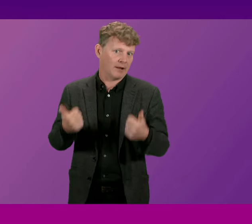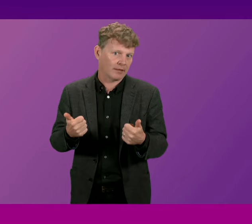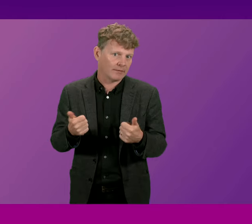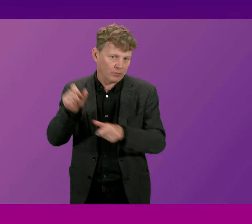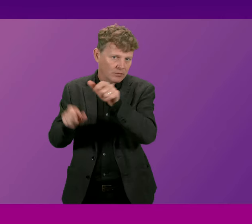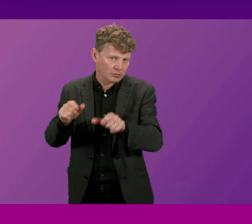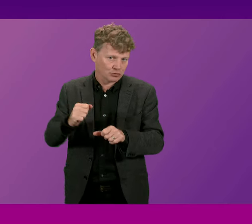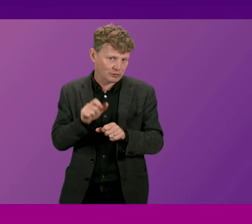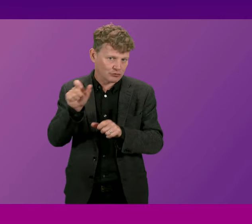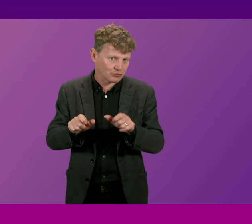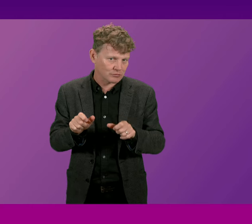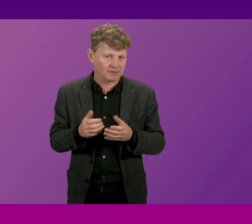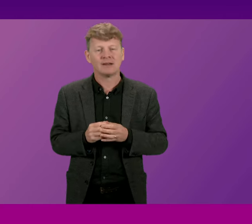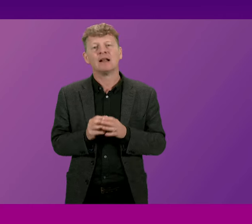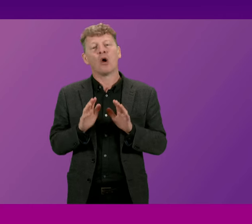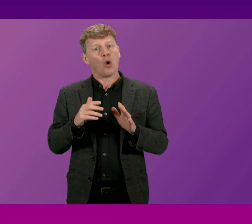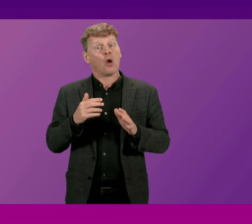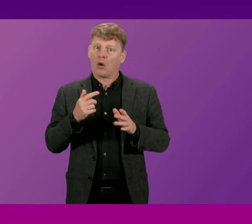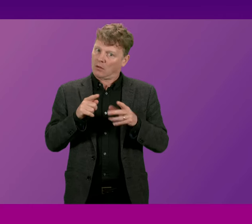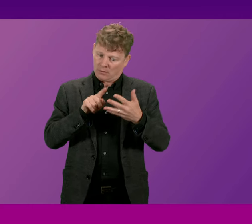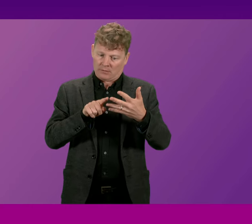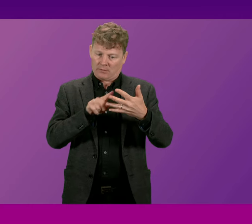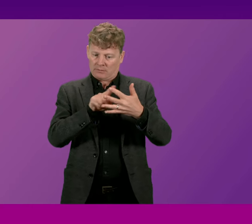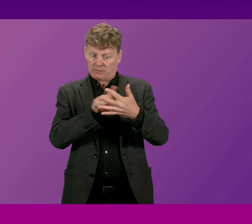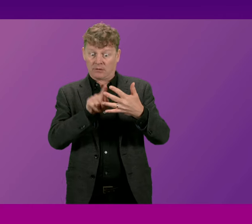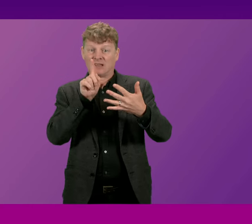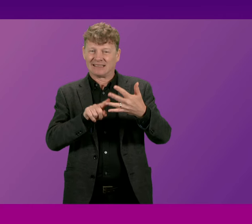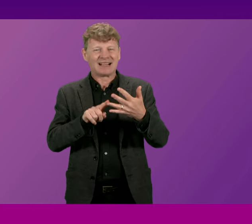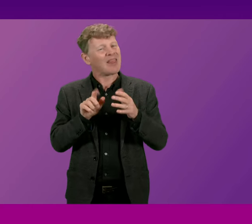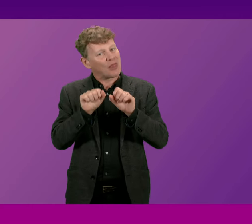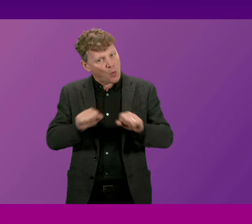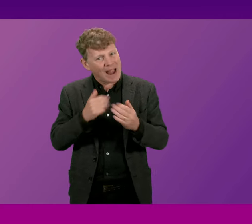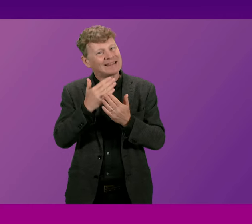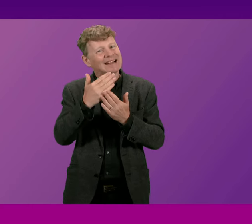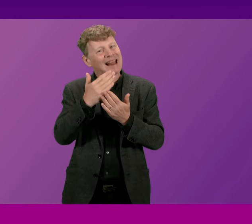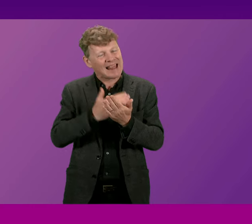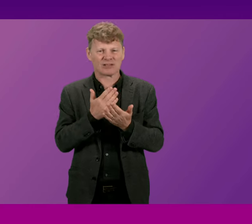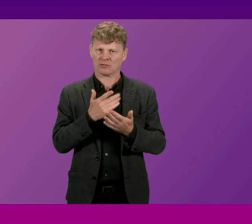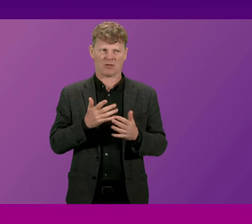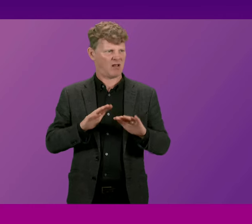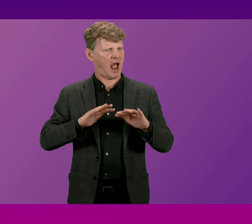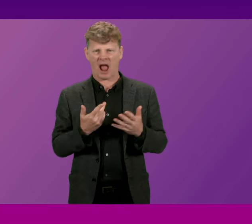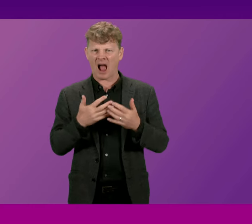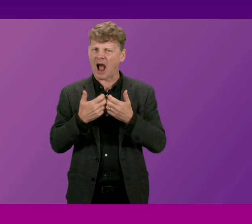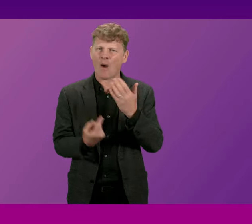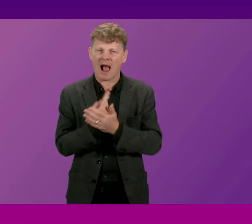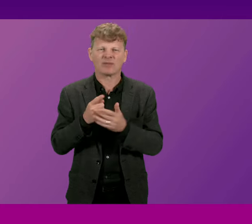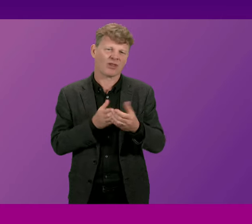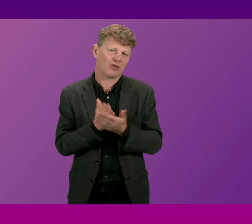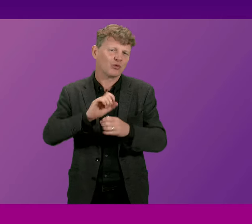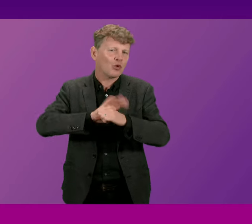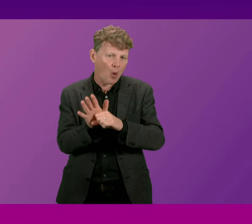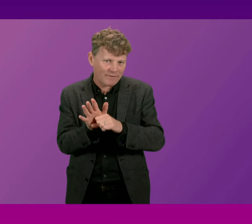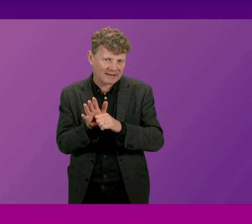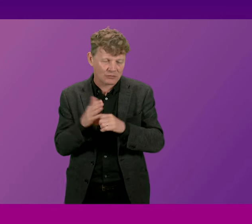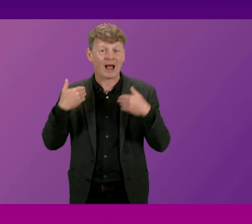working very hard to overcome the waiting lists that have been created as a consequence of Covid and the health service has